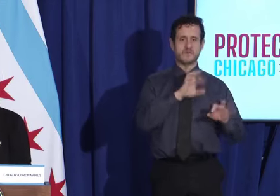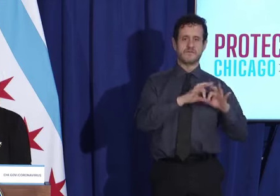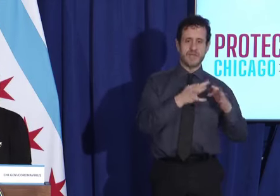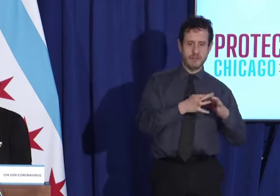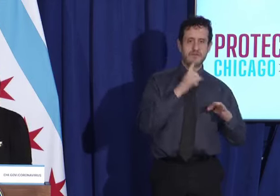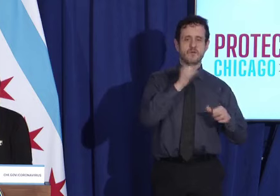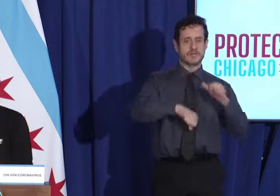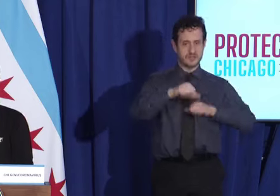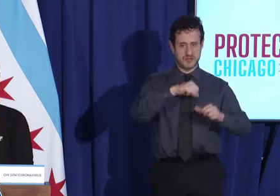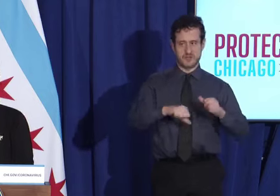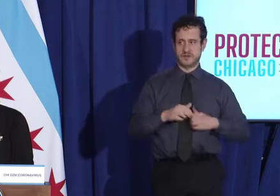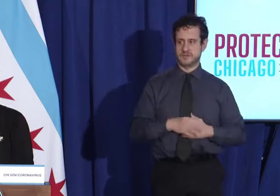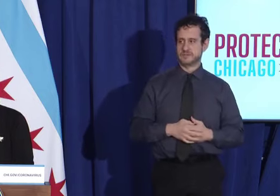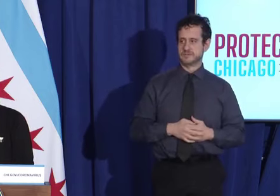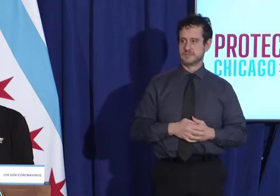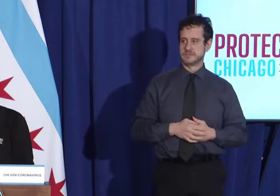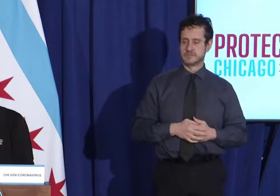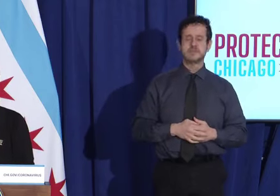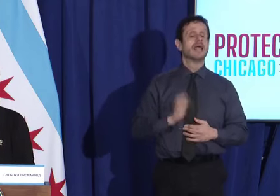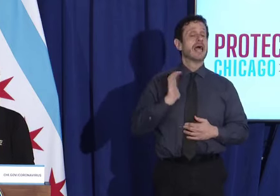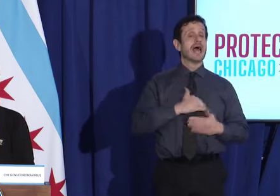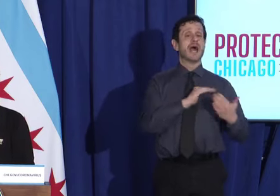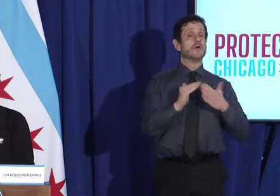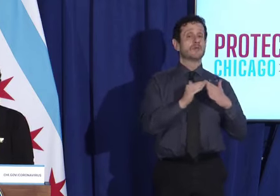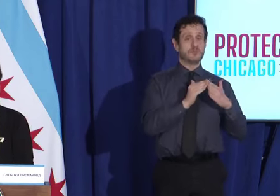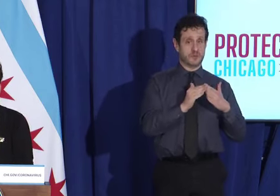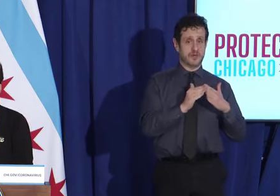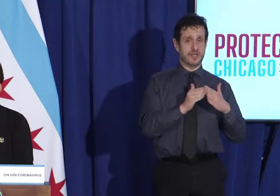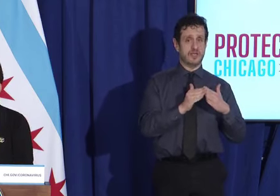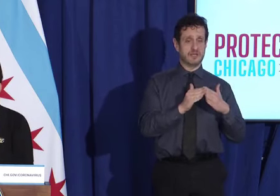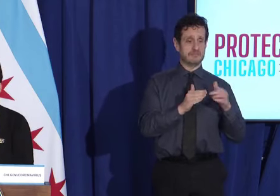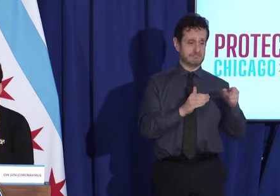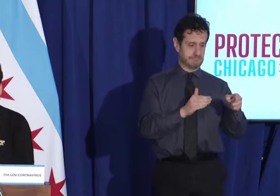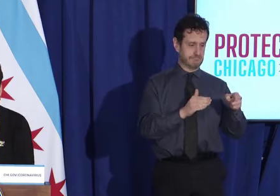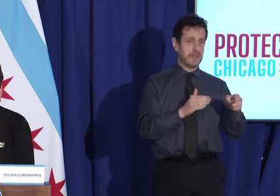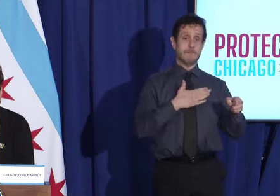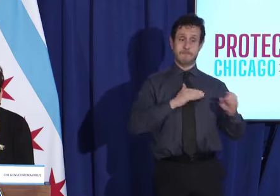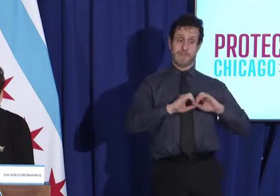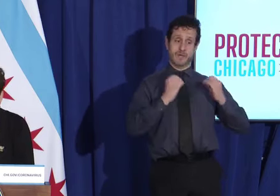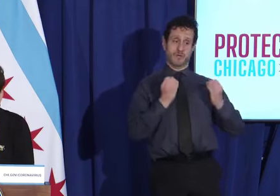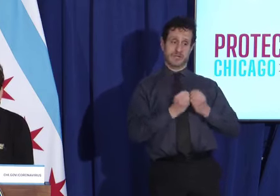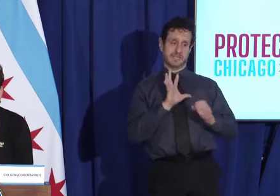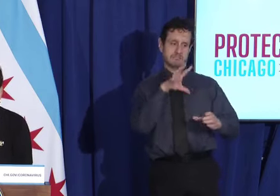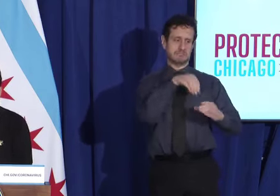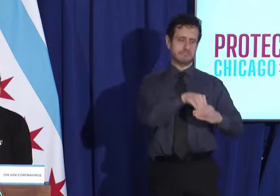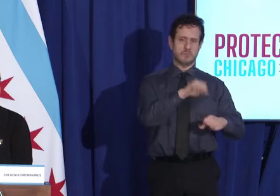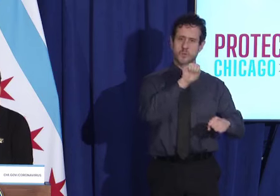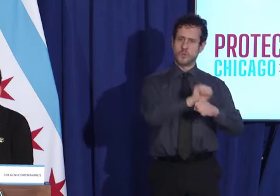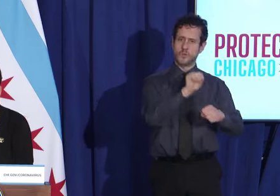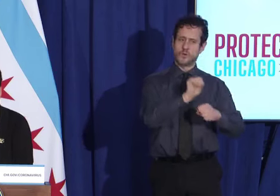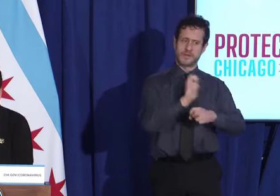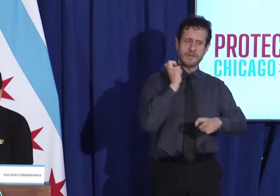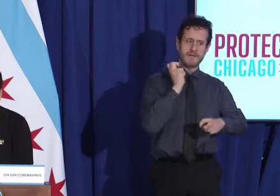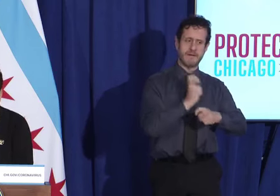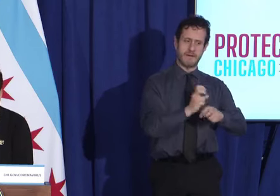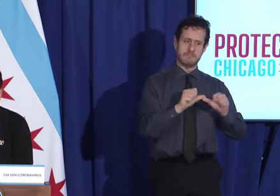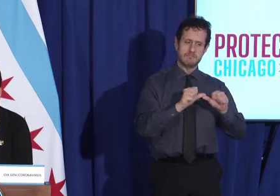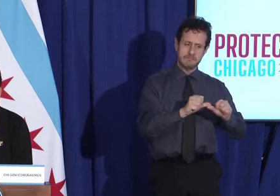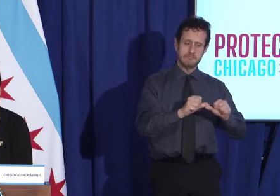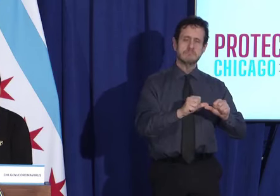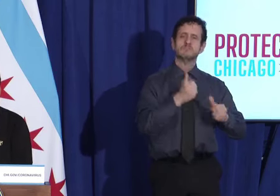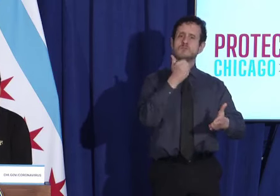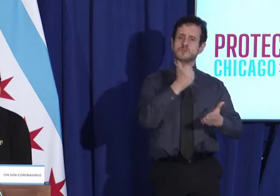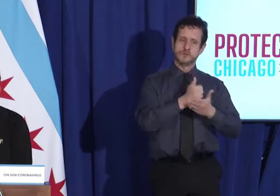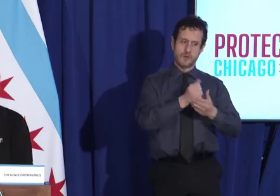amados. As a community-based organization, we have been working extremely hard to share this